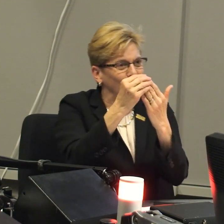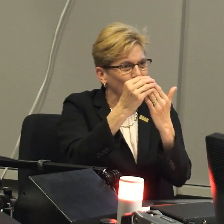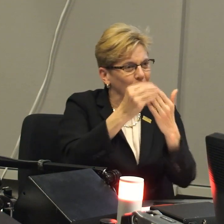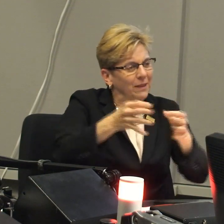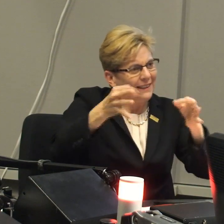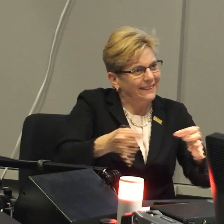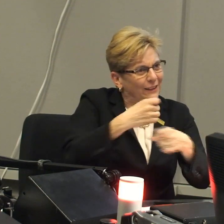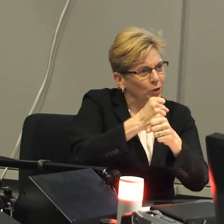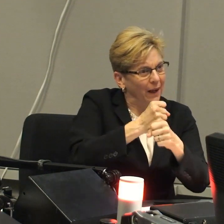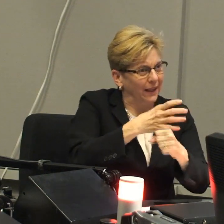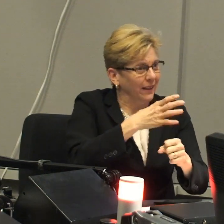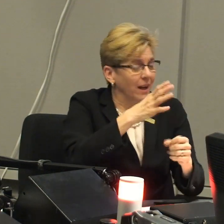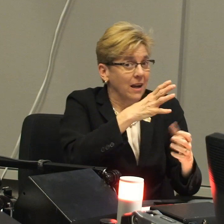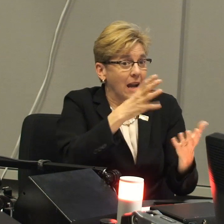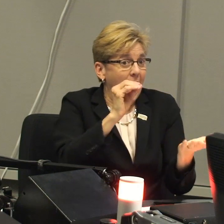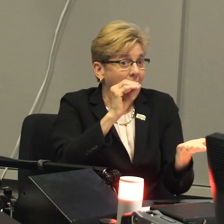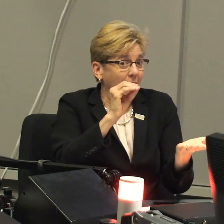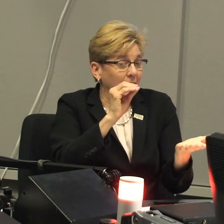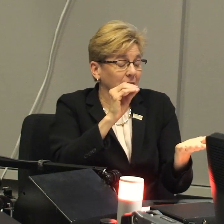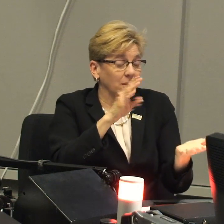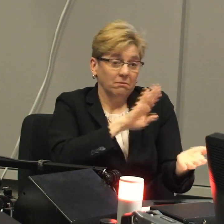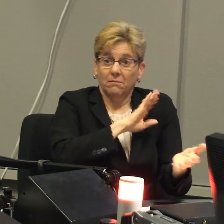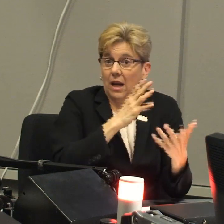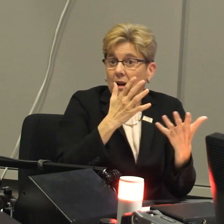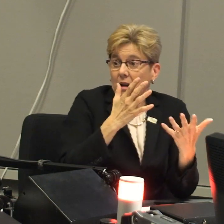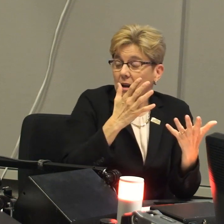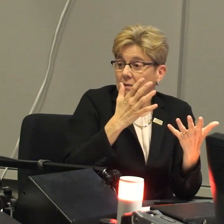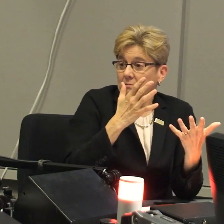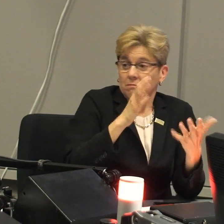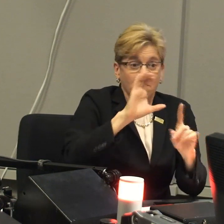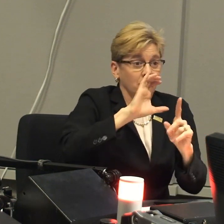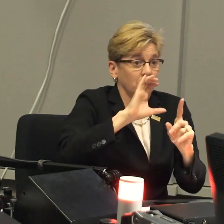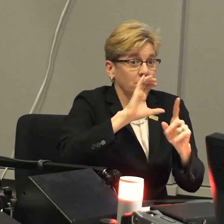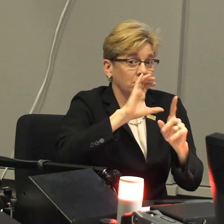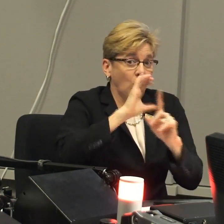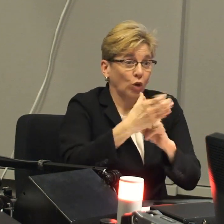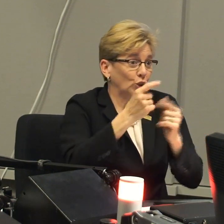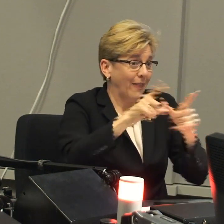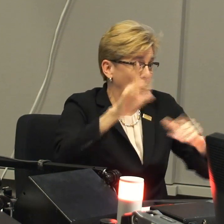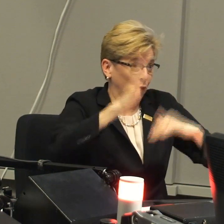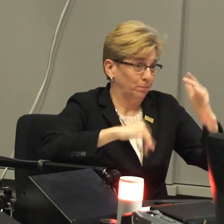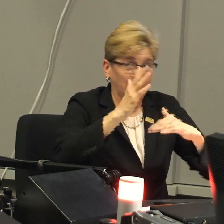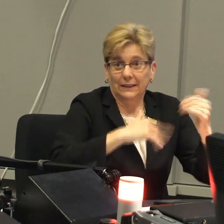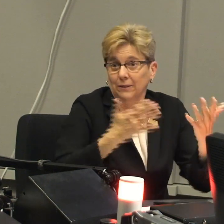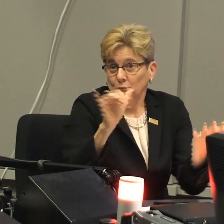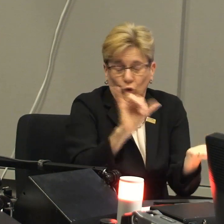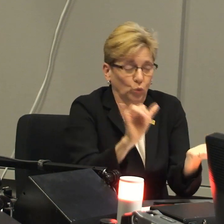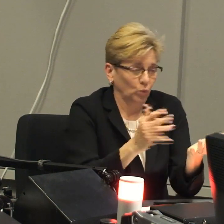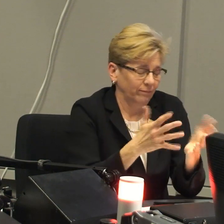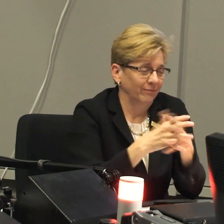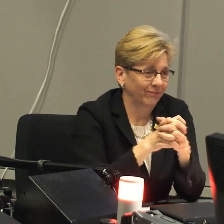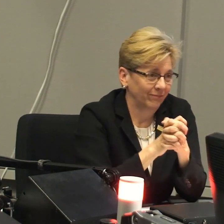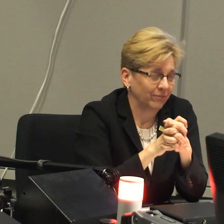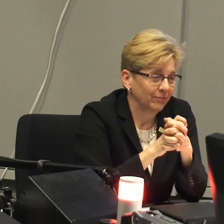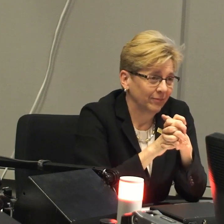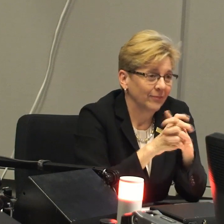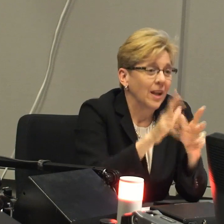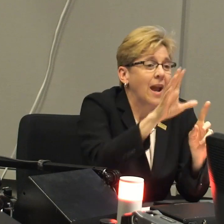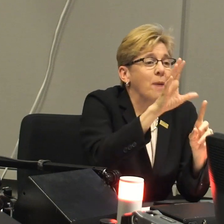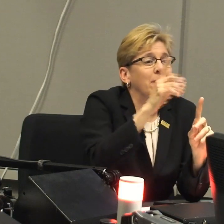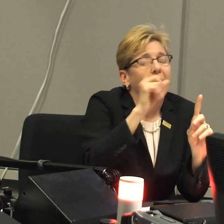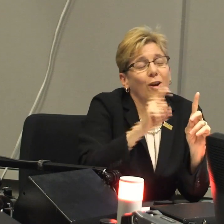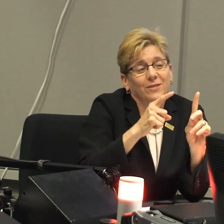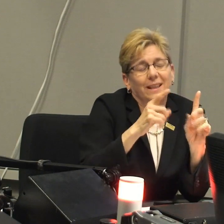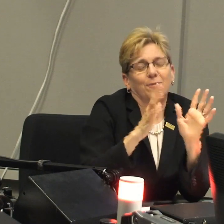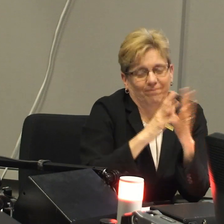civil rights and opportunities for leadership and decision-making and, you know, culture and language building that came with it as